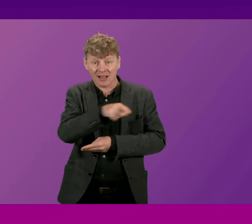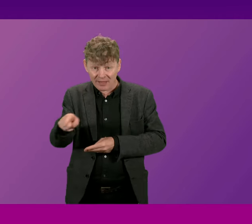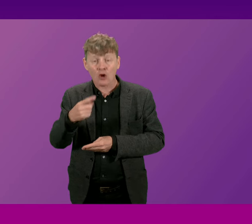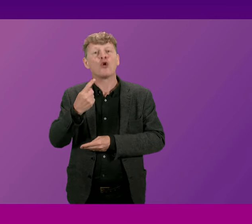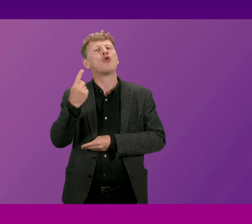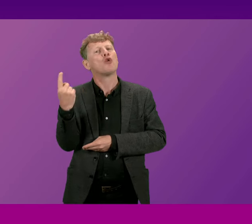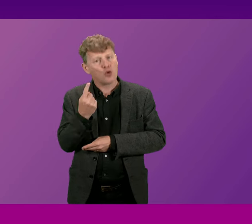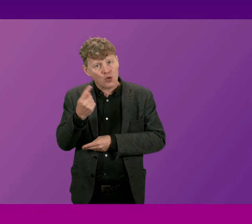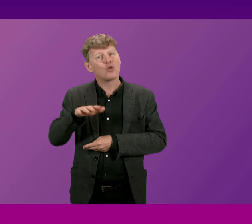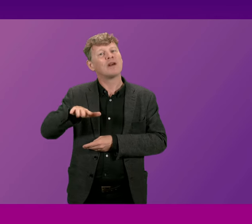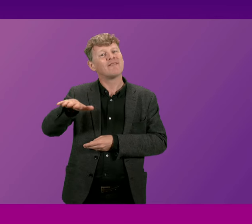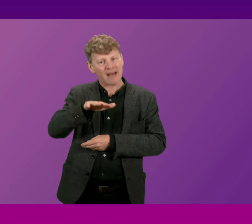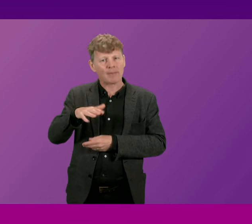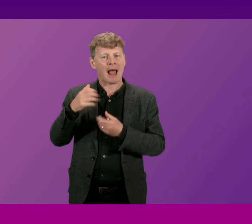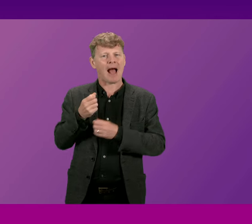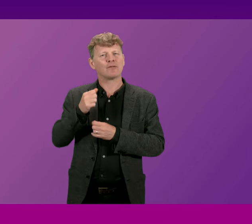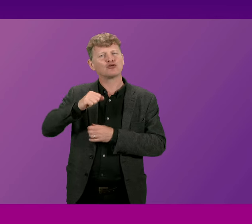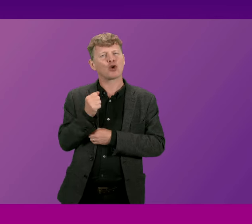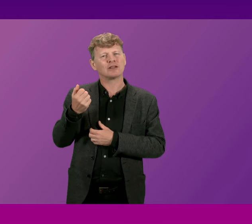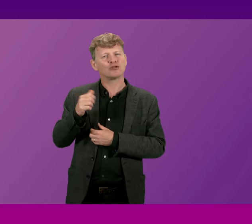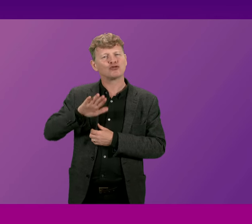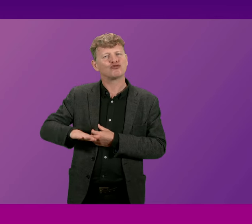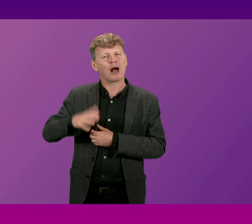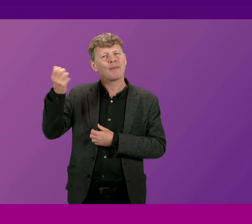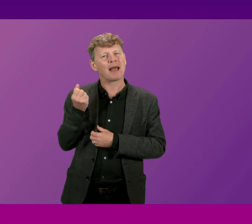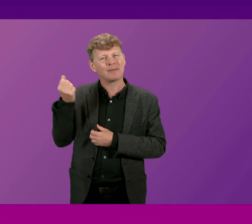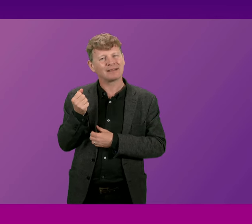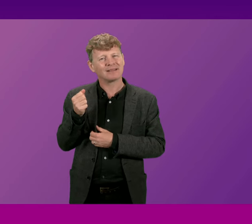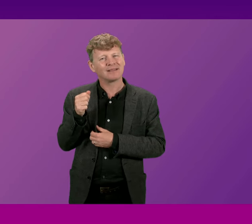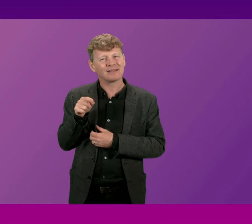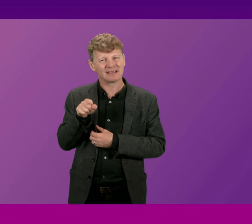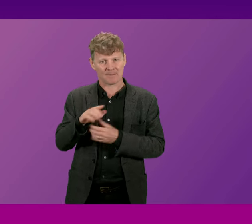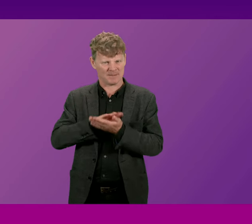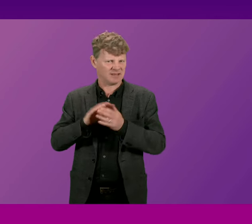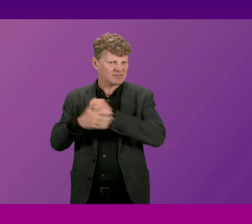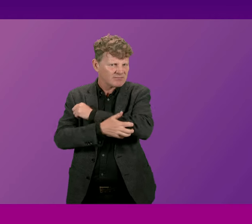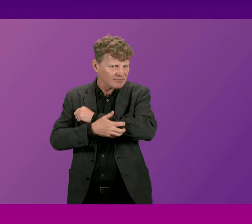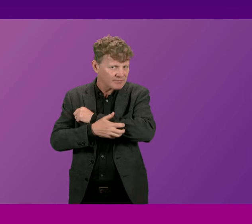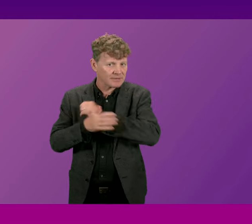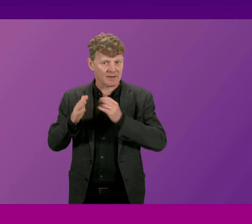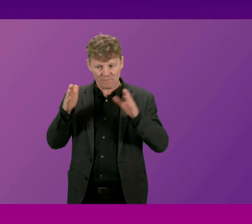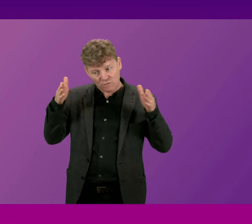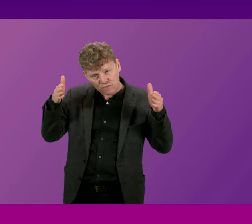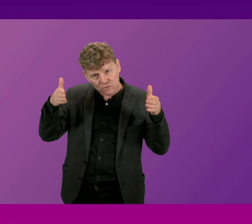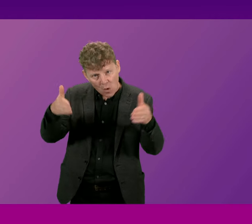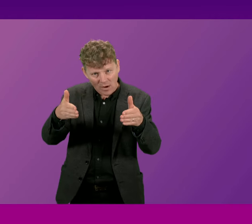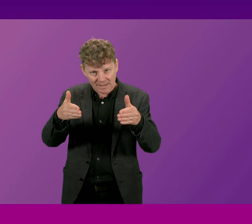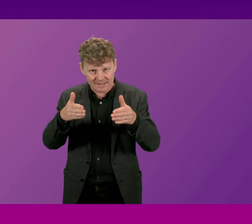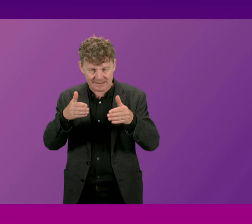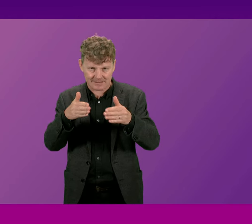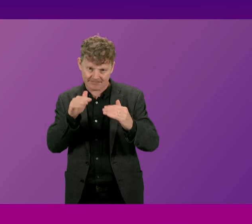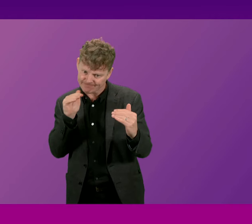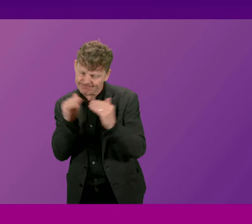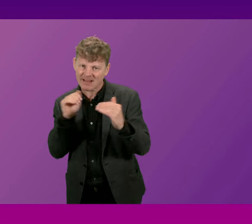families are in receipt of the Scottish Child payment which focuses our work on tackling poverty it